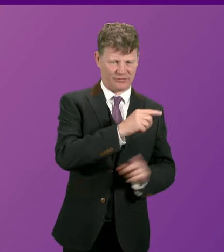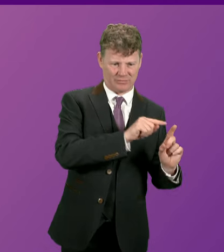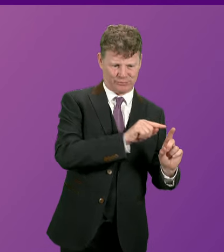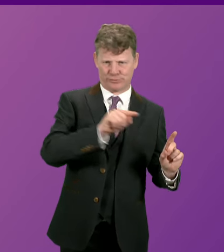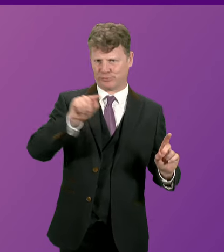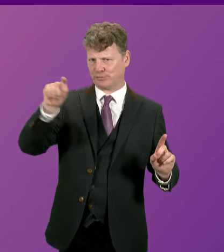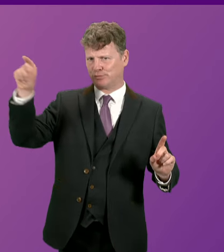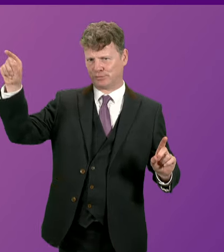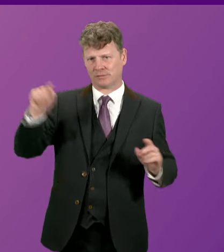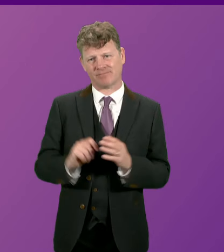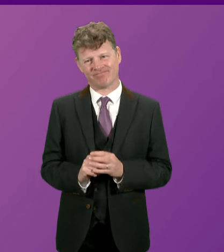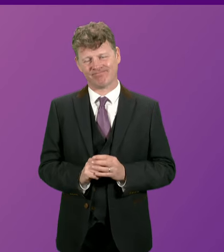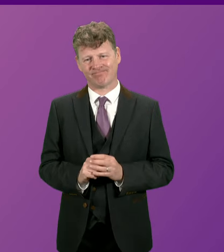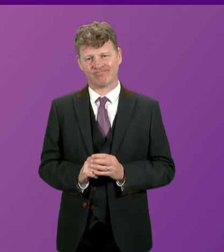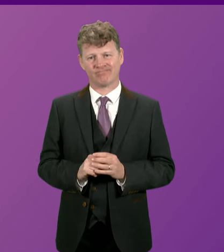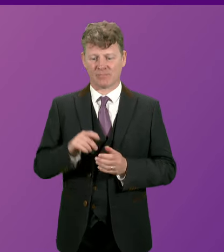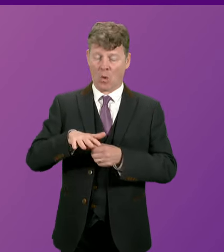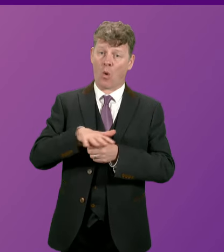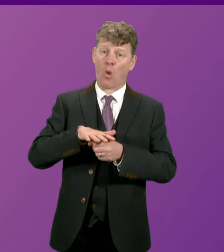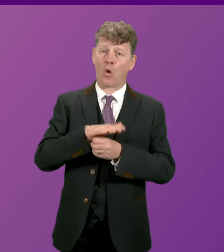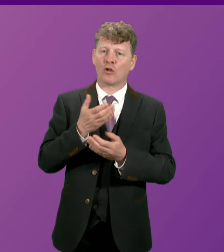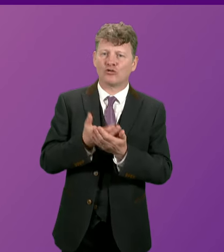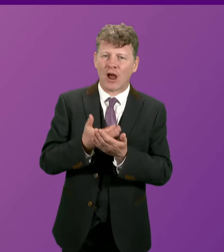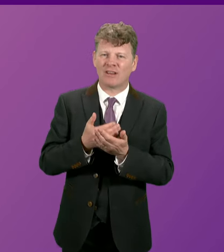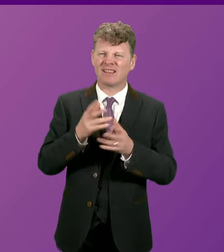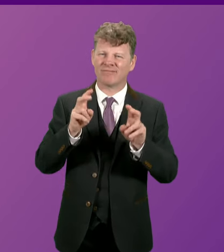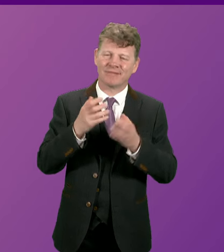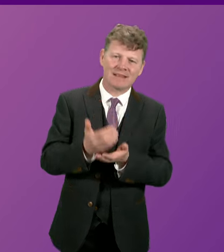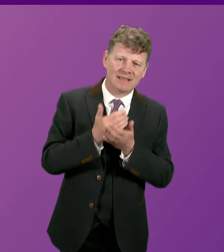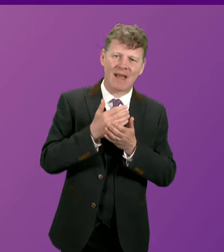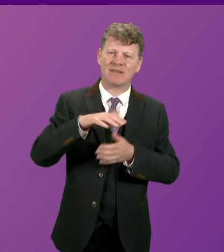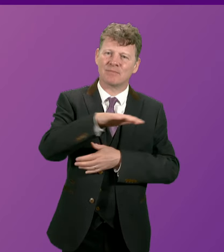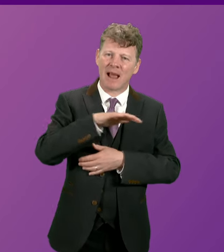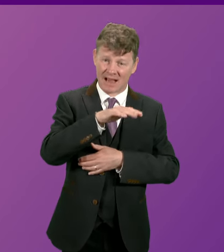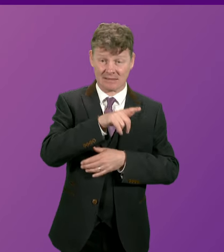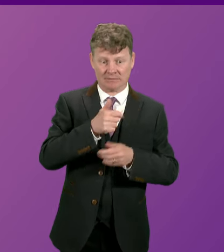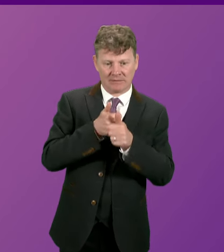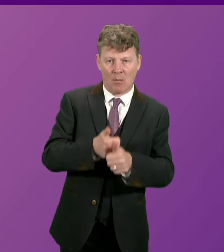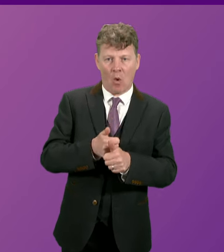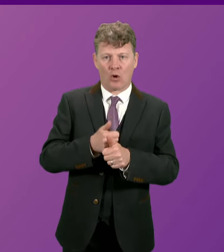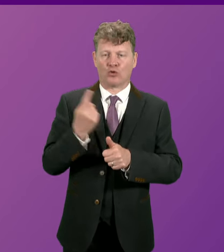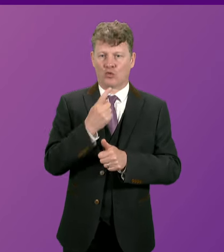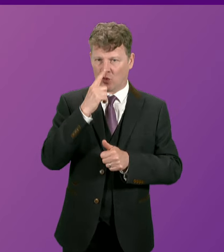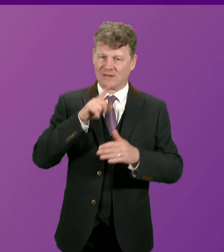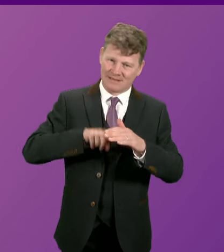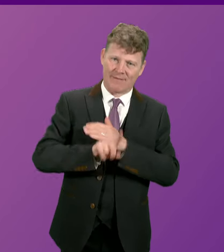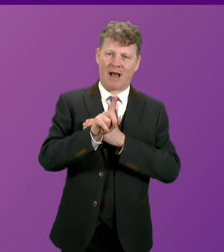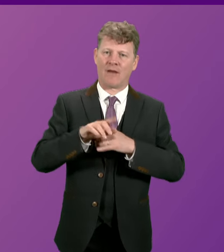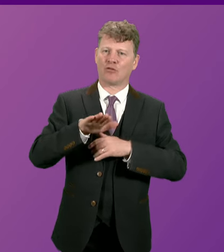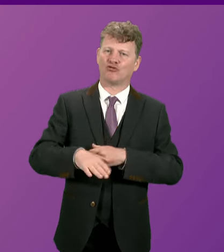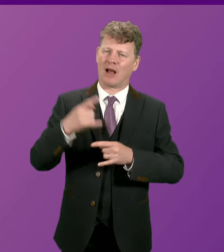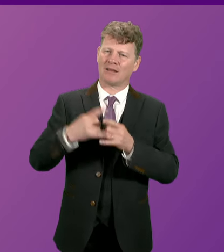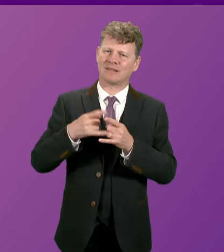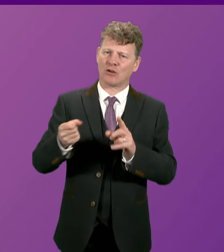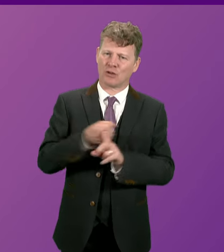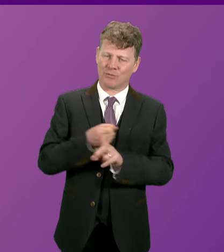before the pandemic local charities such as safe space and organization who supports survivors of child sex abuse in dunfermline work